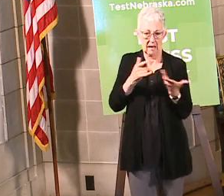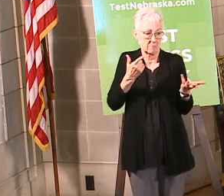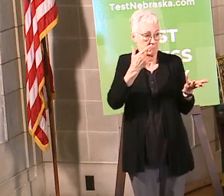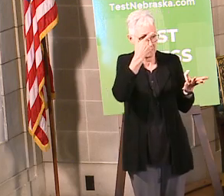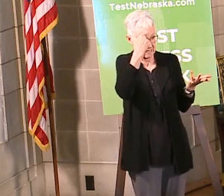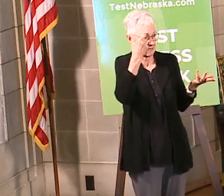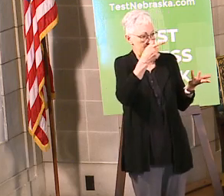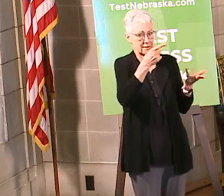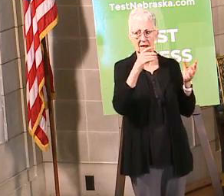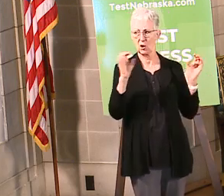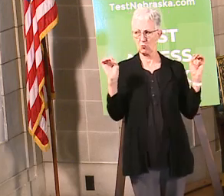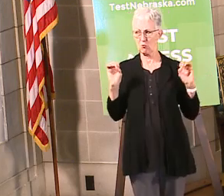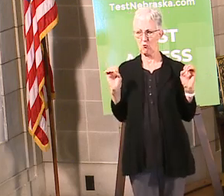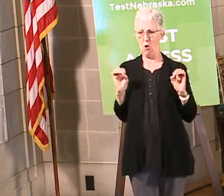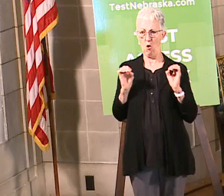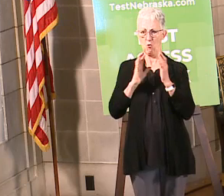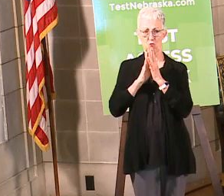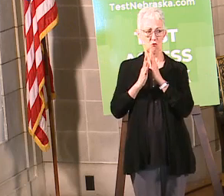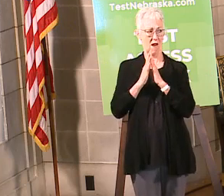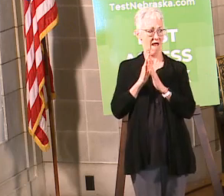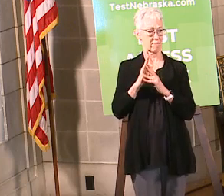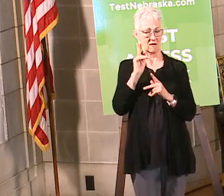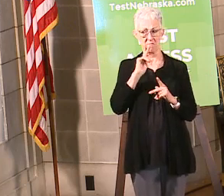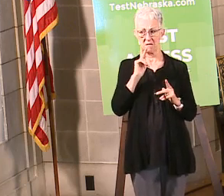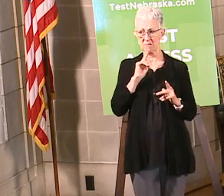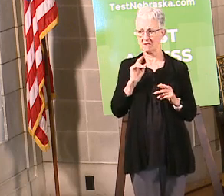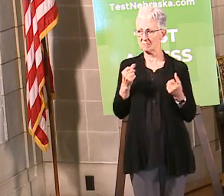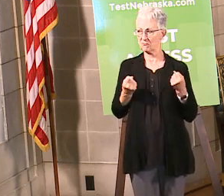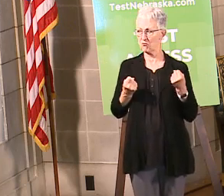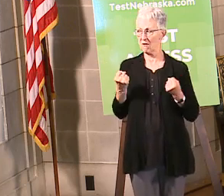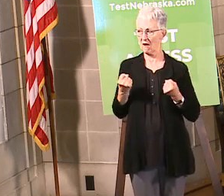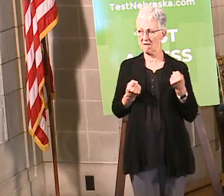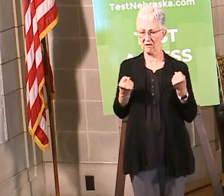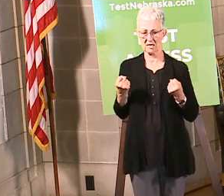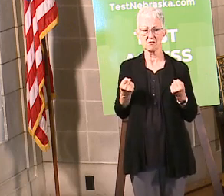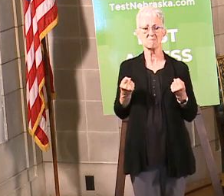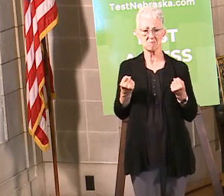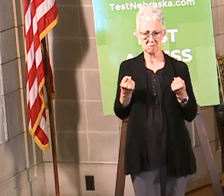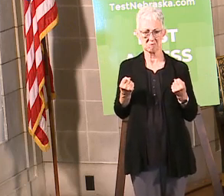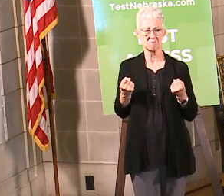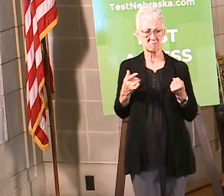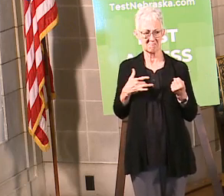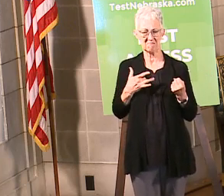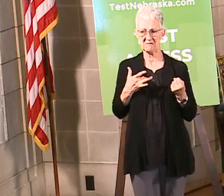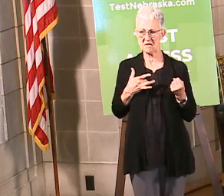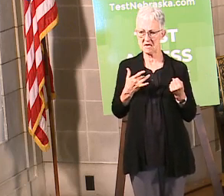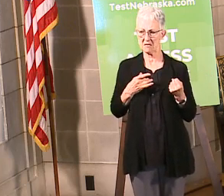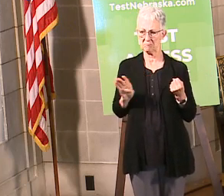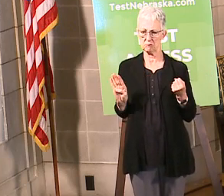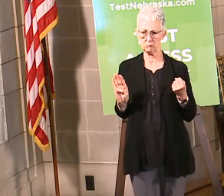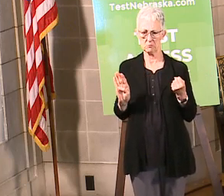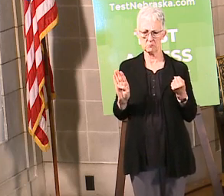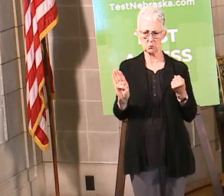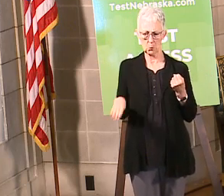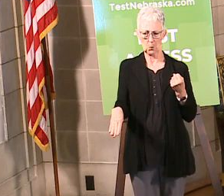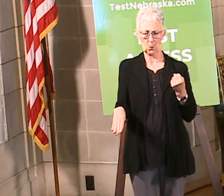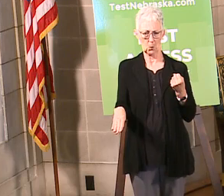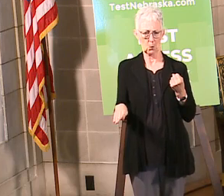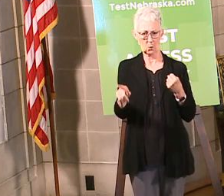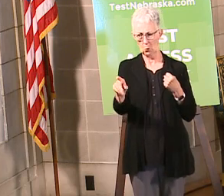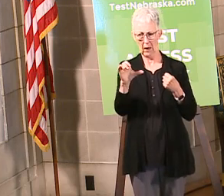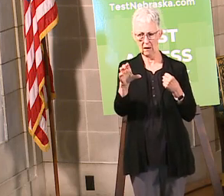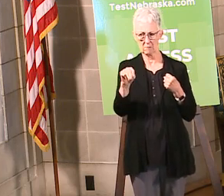of the lower traffic volumes the opportunity exists for people to speed. Now what